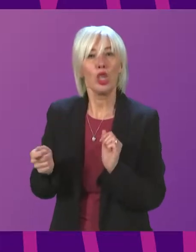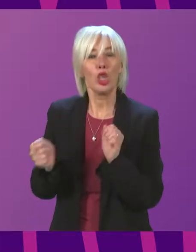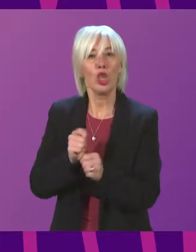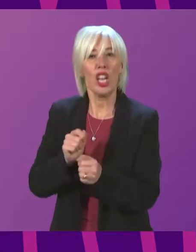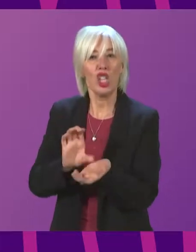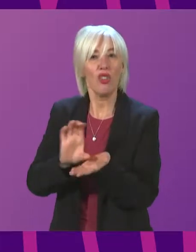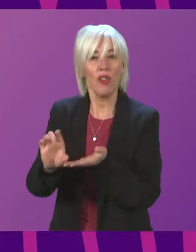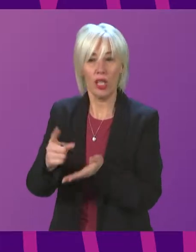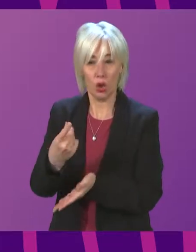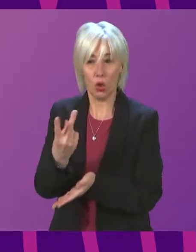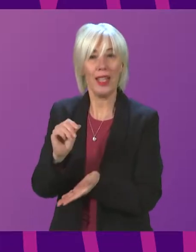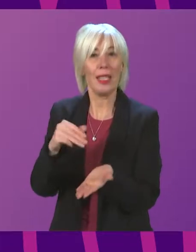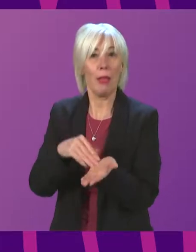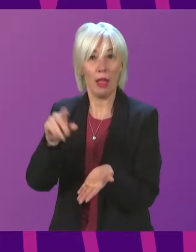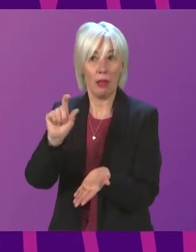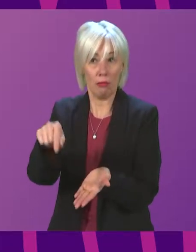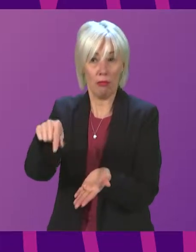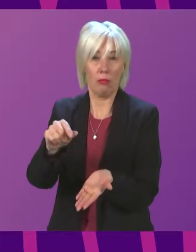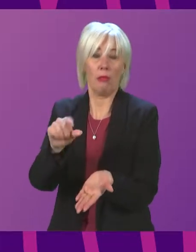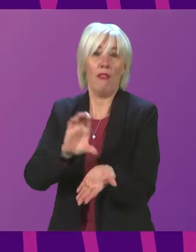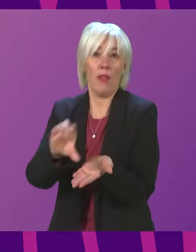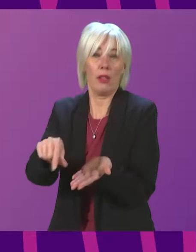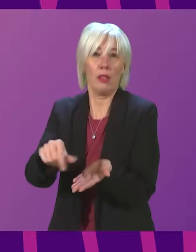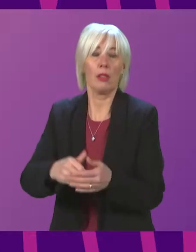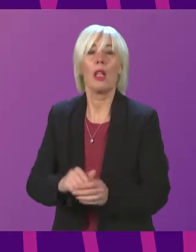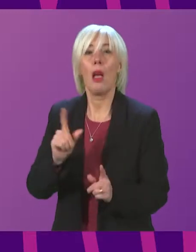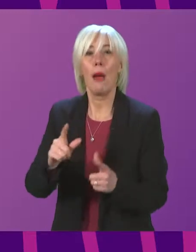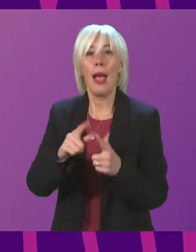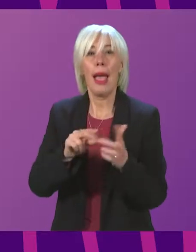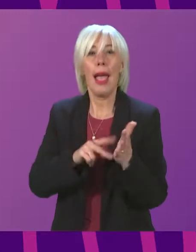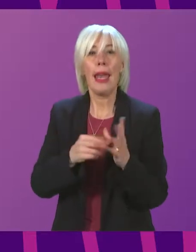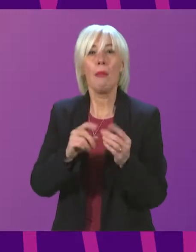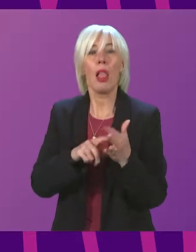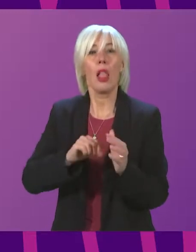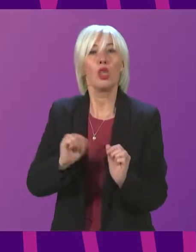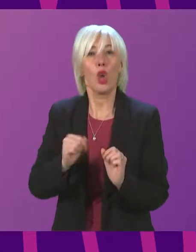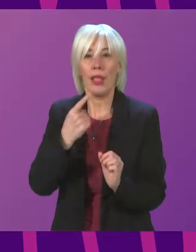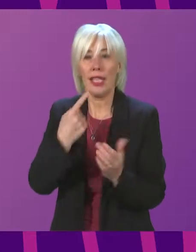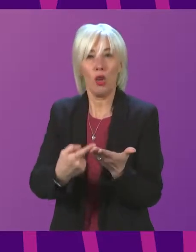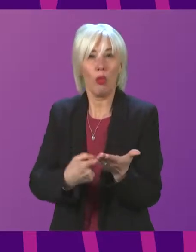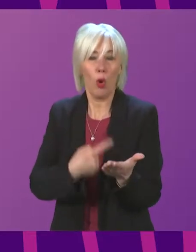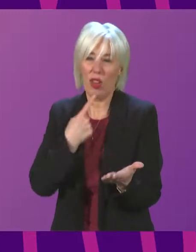£20 million ascribed to it. But what Enable Scotland have said in the report is, and I quote, it is not a lot of money per